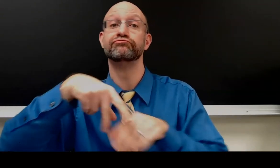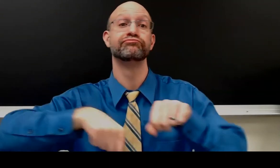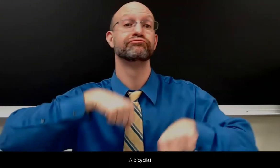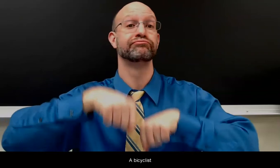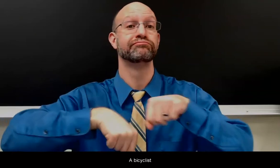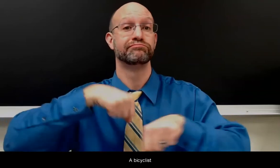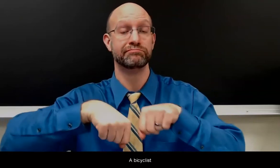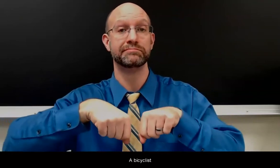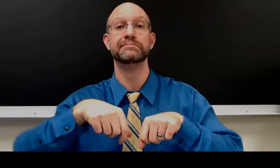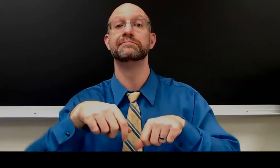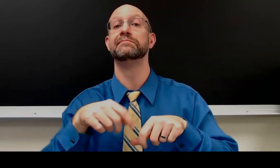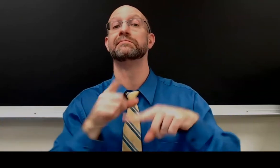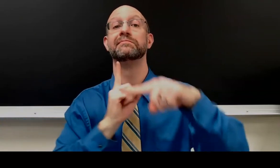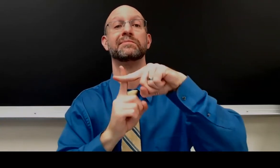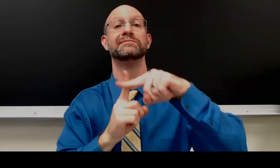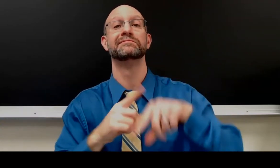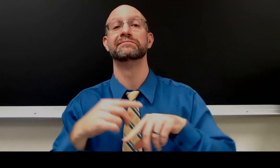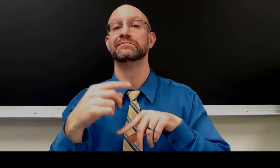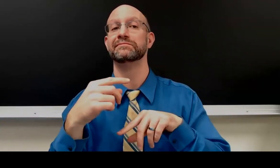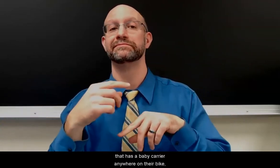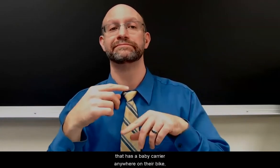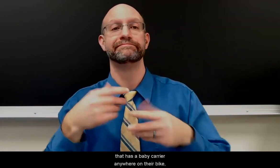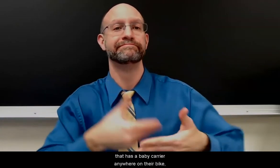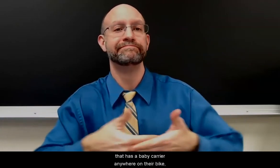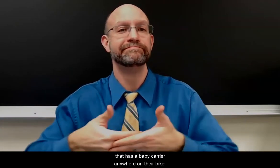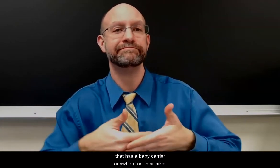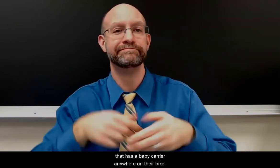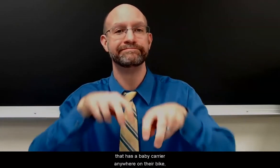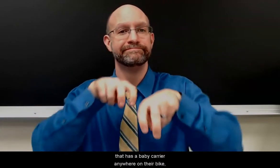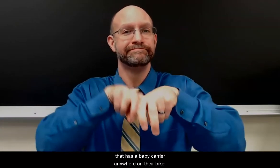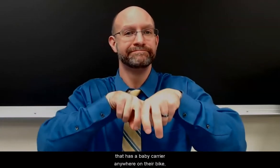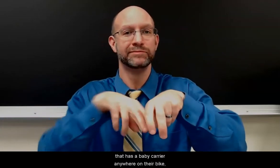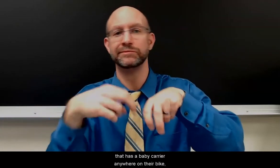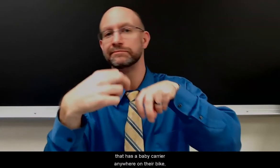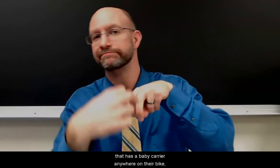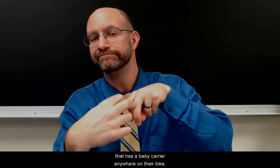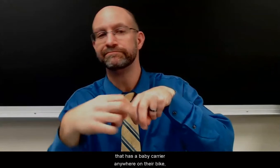A bicyclist that has a baby carrier anywhere on their bike